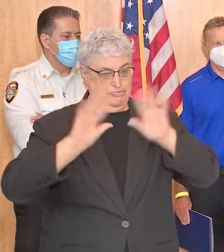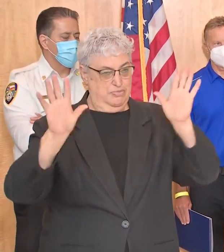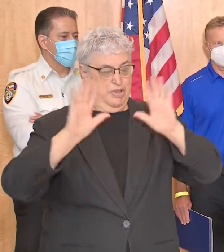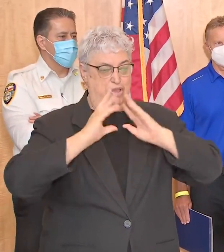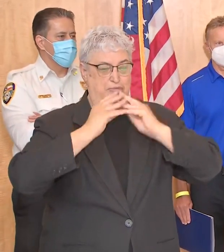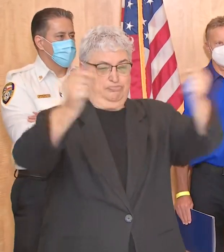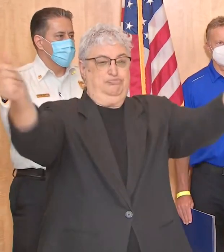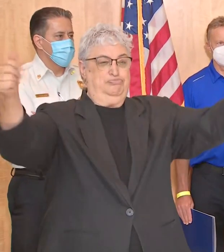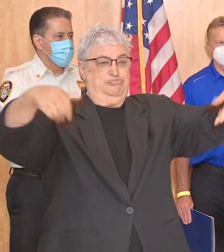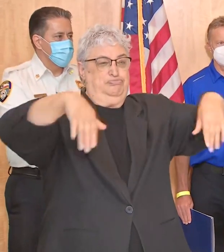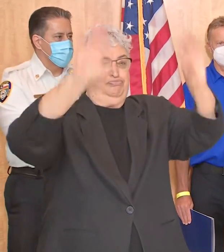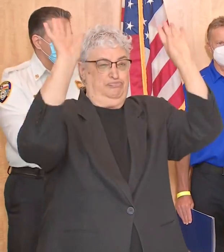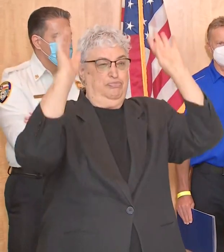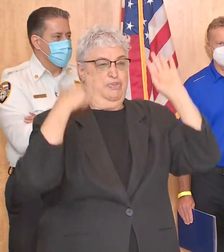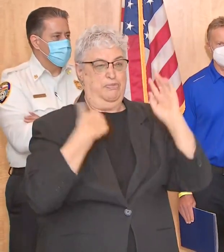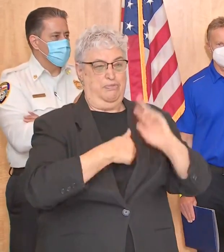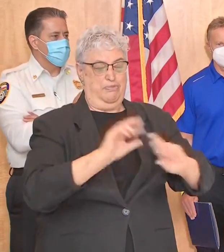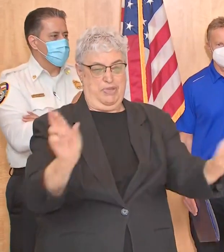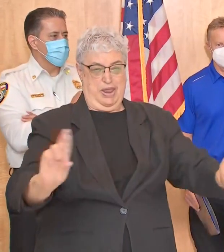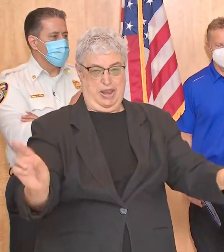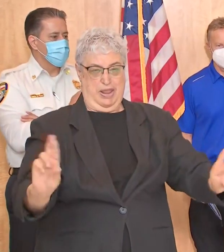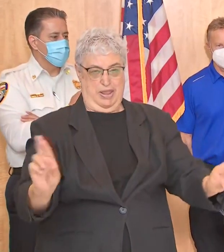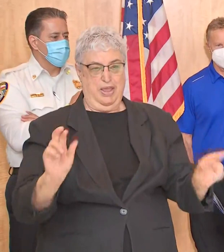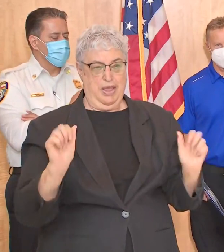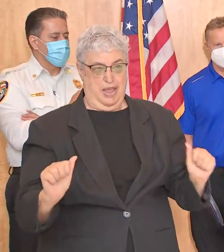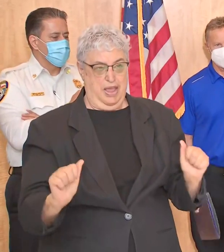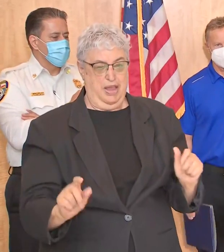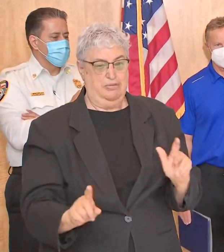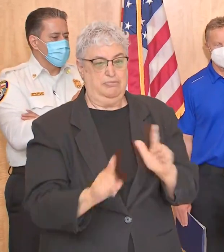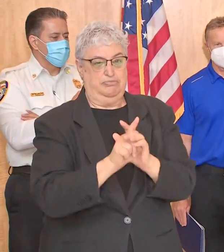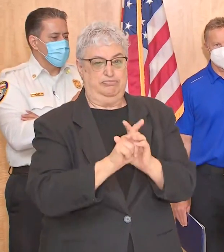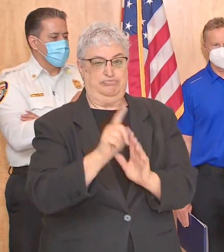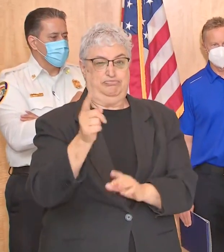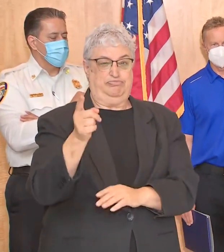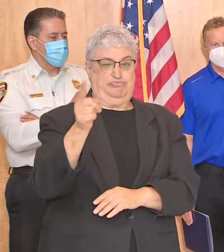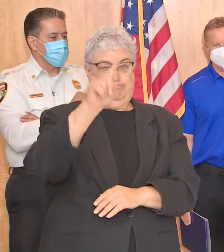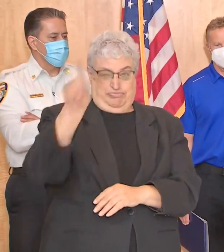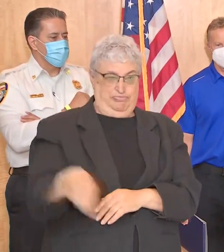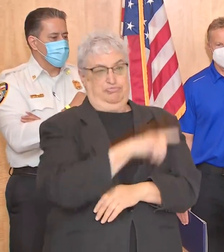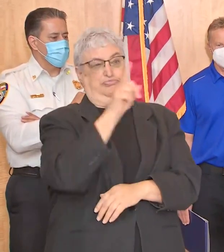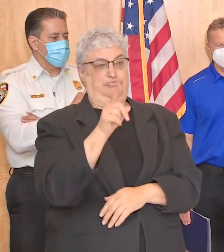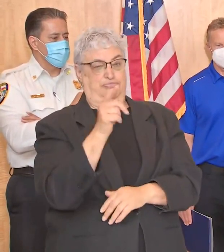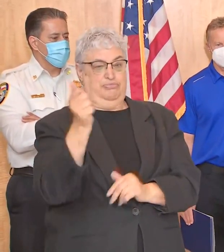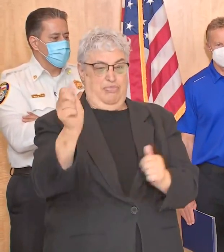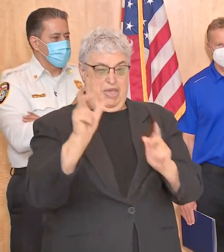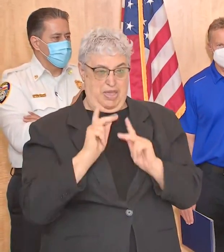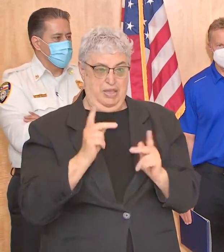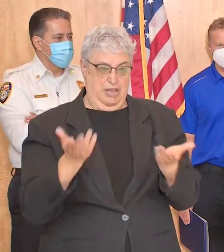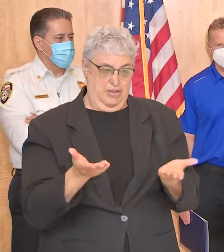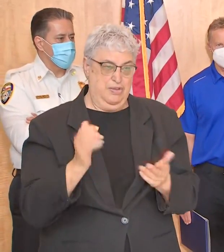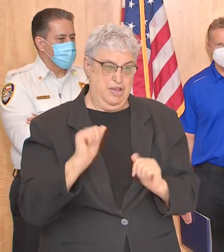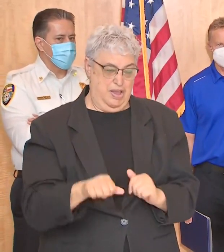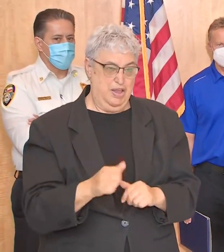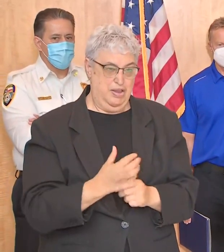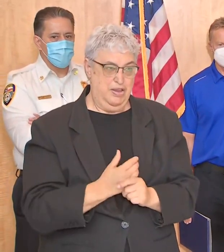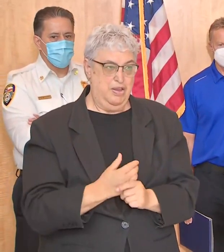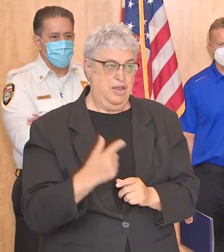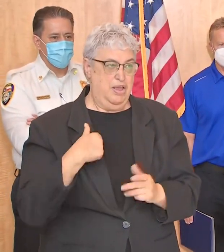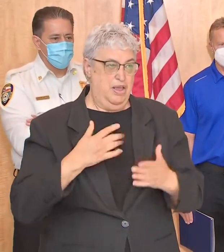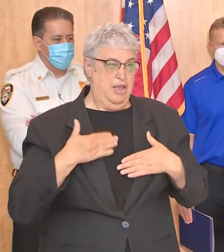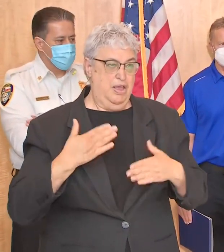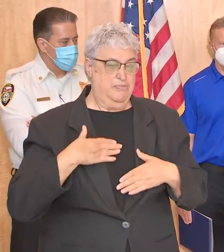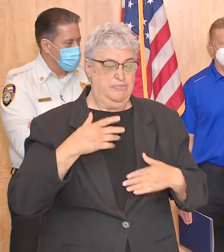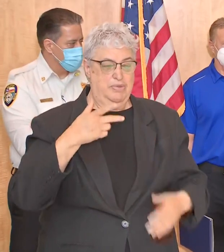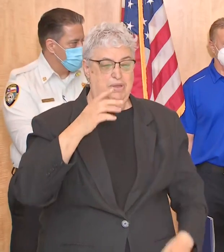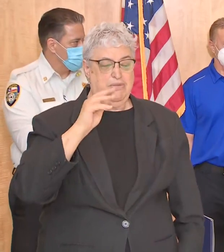ready and prepared for anything that may come Houston's way and so I'm proud to be here with the mayor